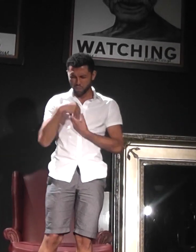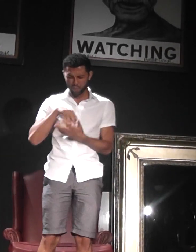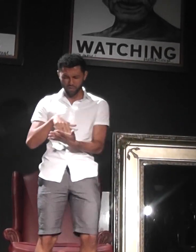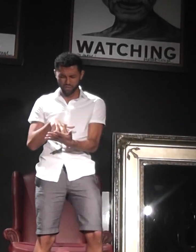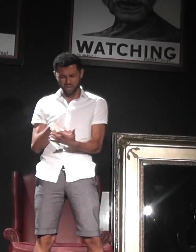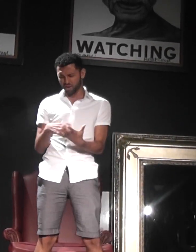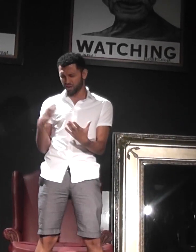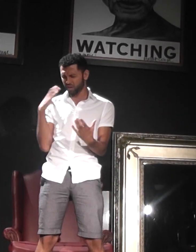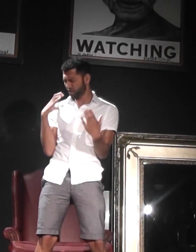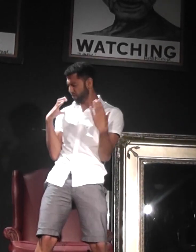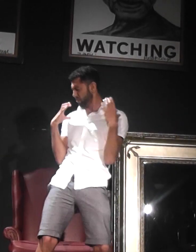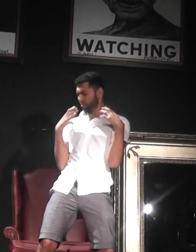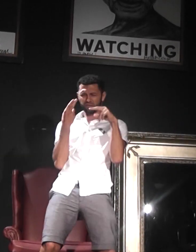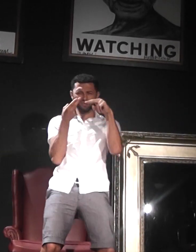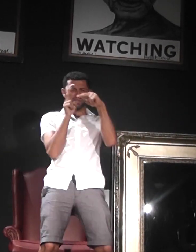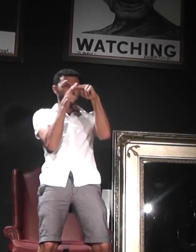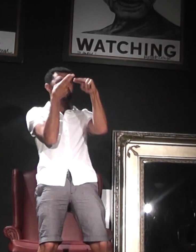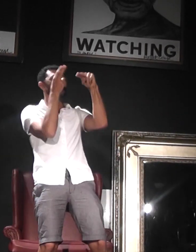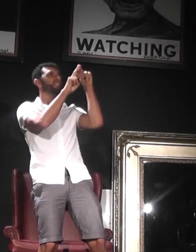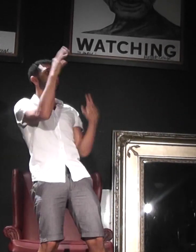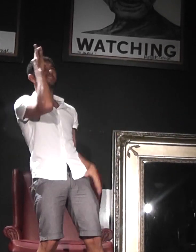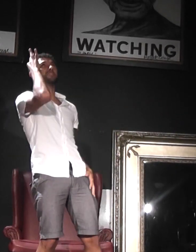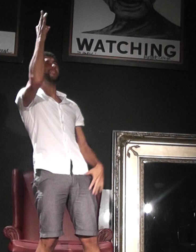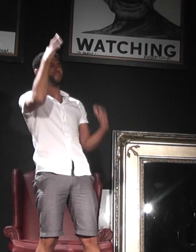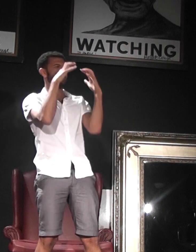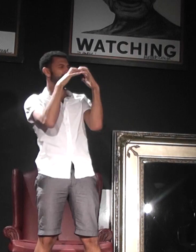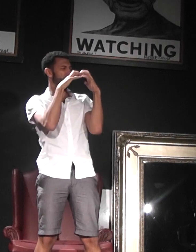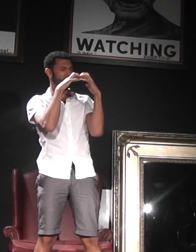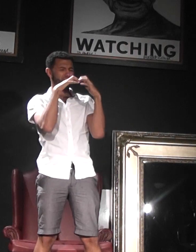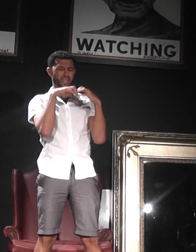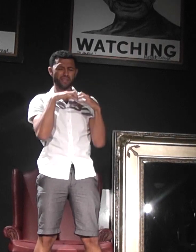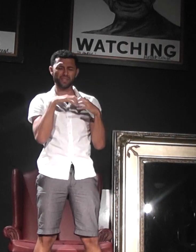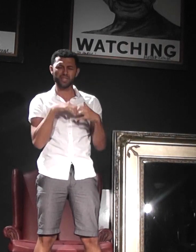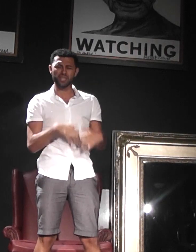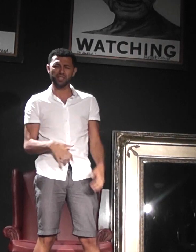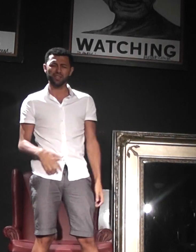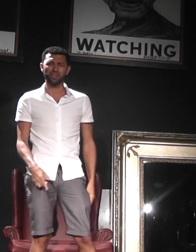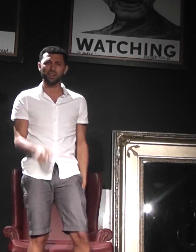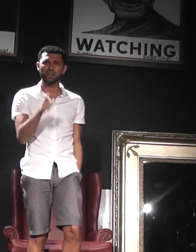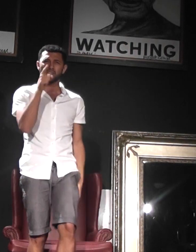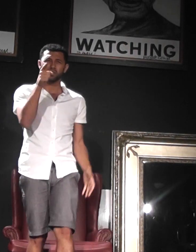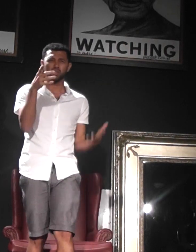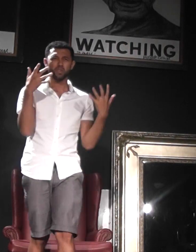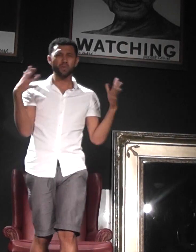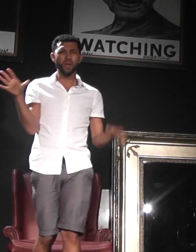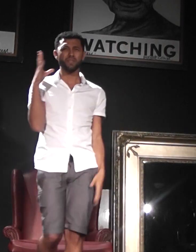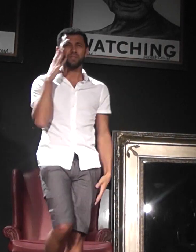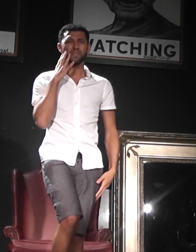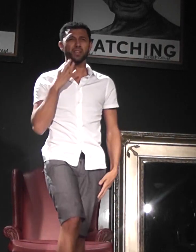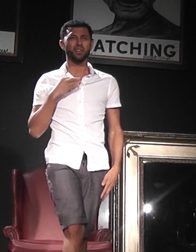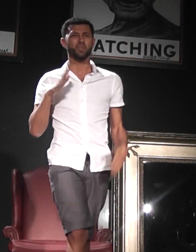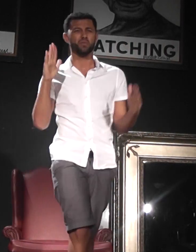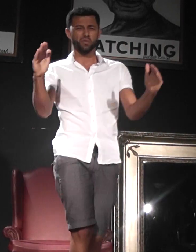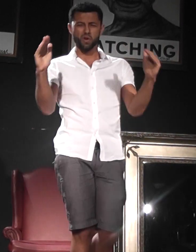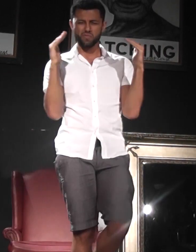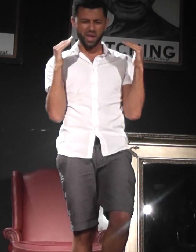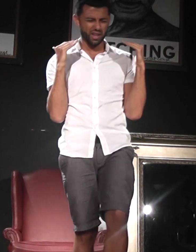paper thing, like a house of cards On your location, do you ever feel Already